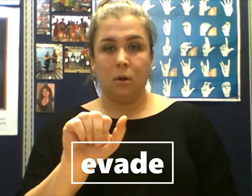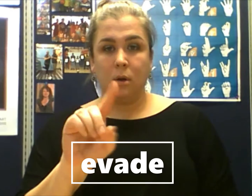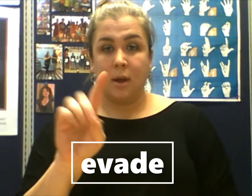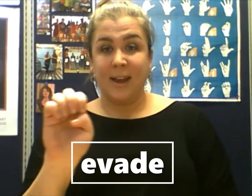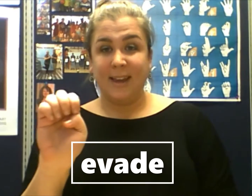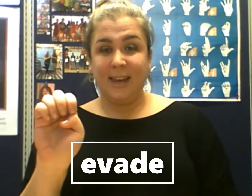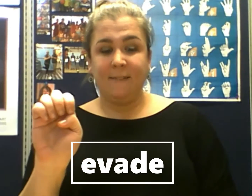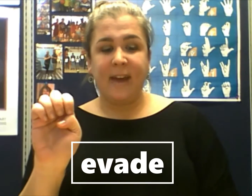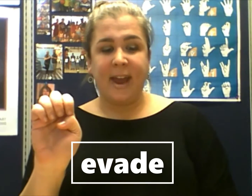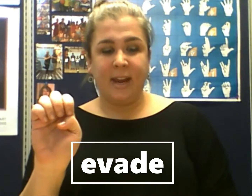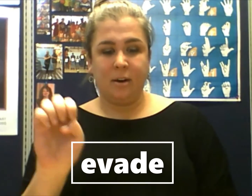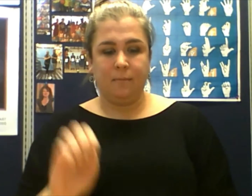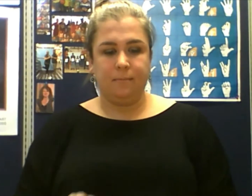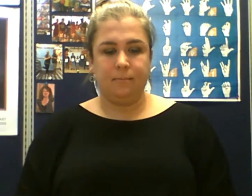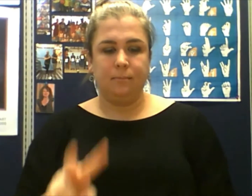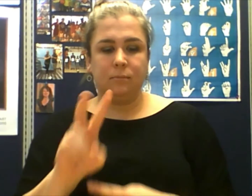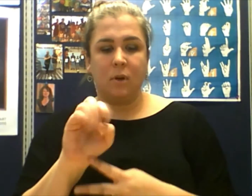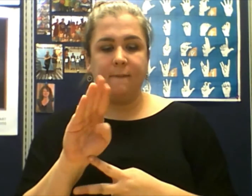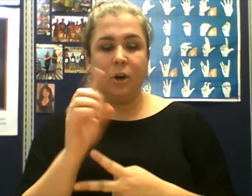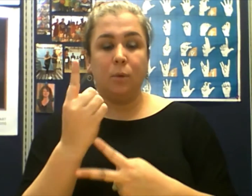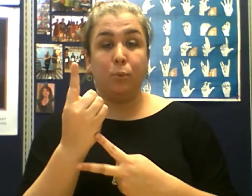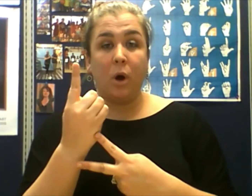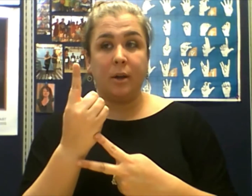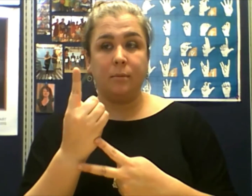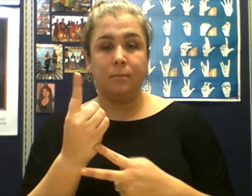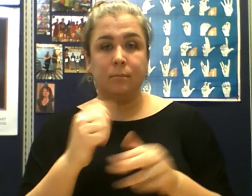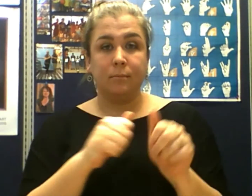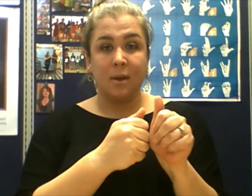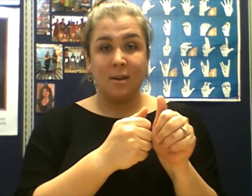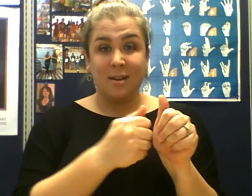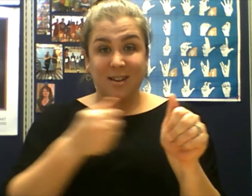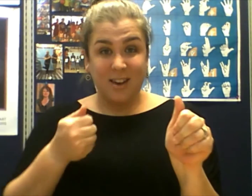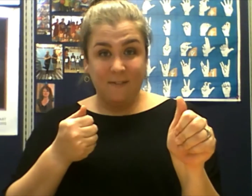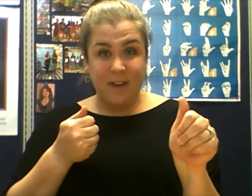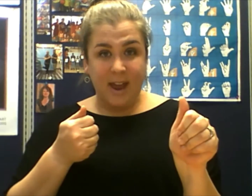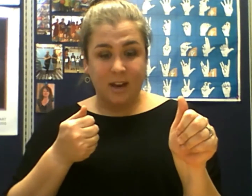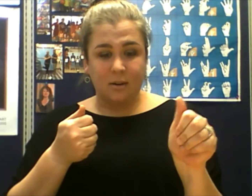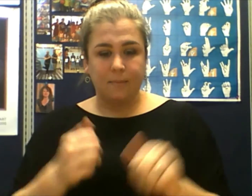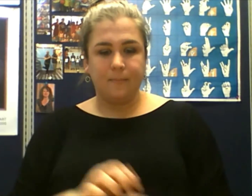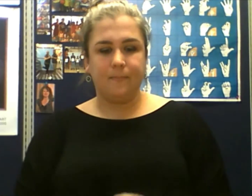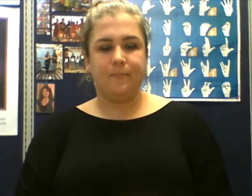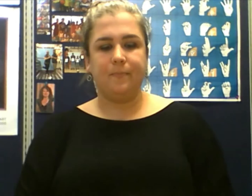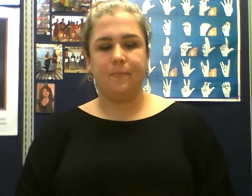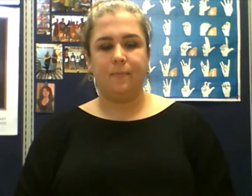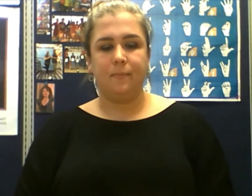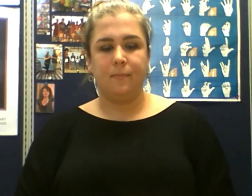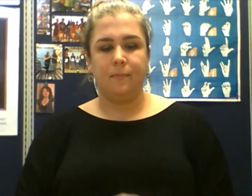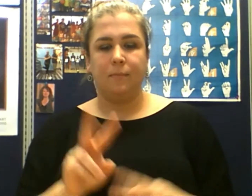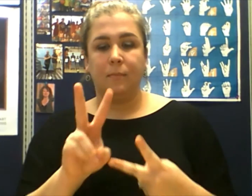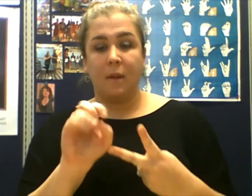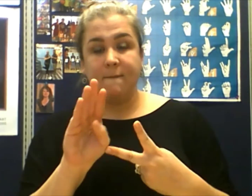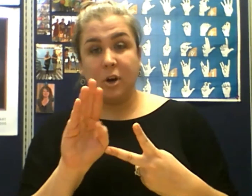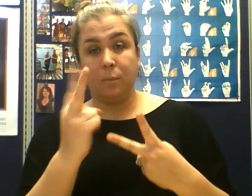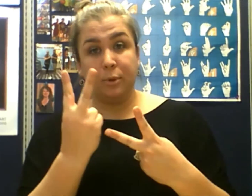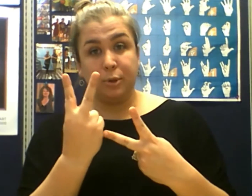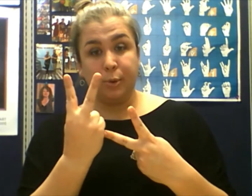Evade, verb 1, evade. Verb 2,